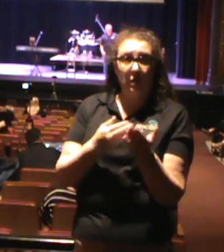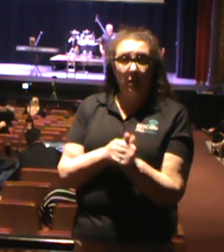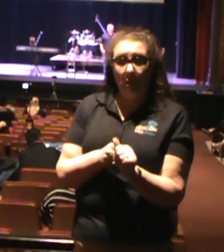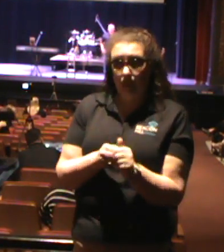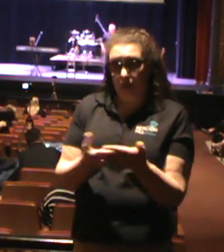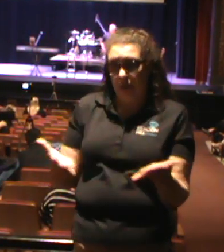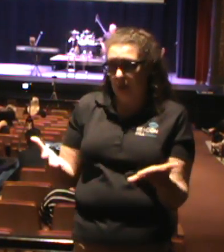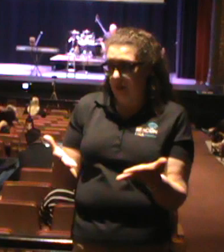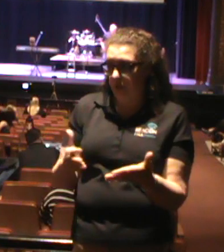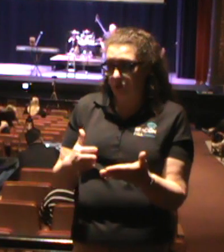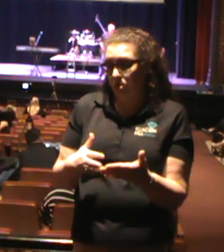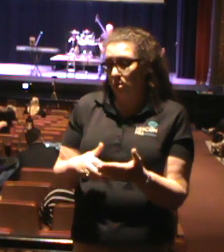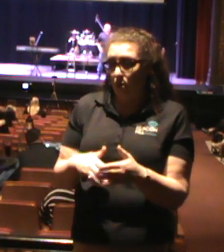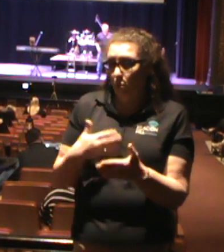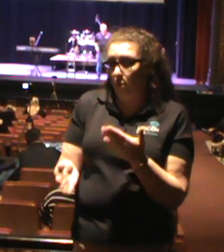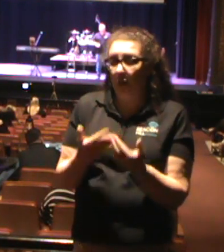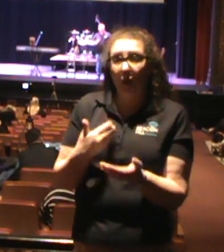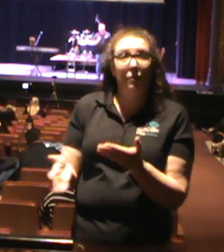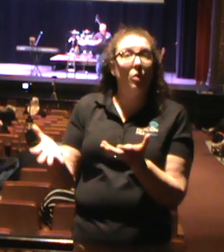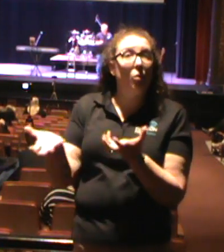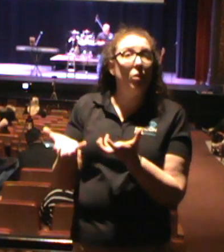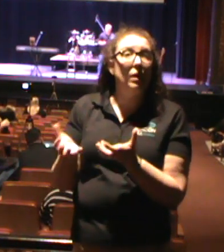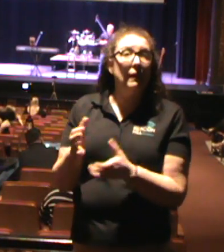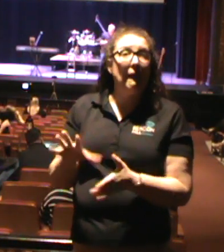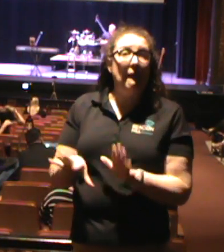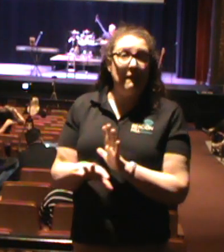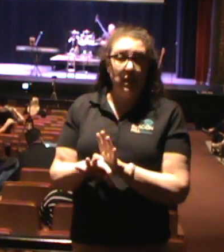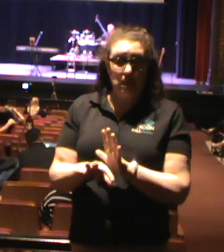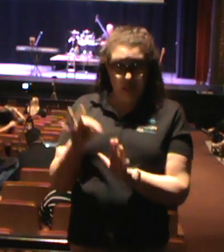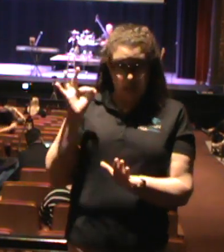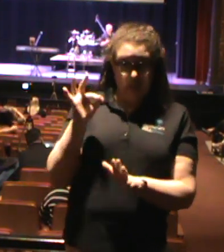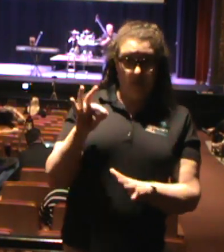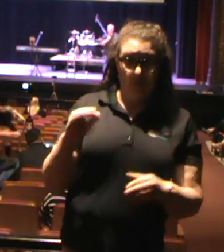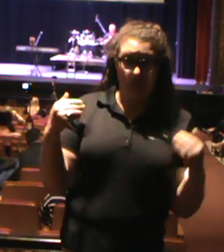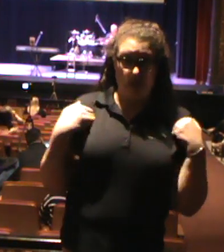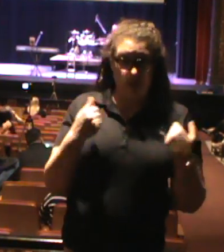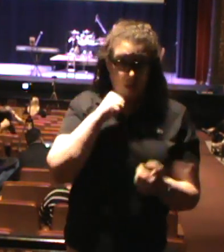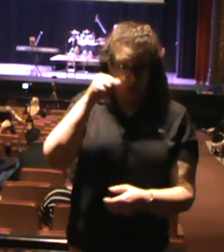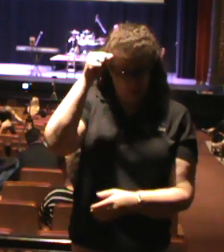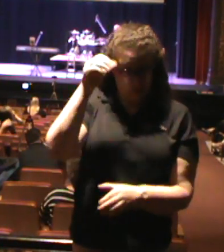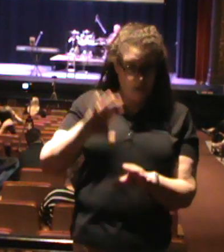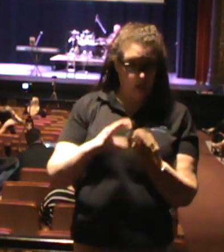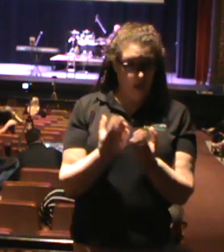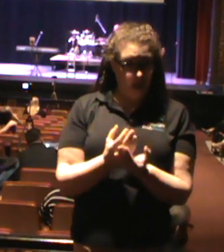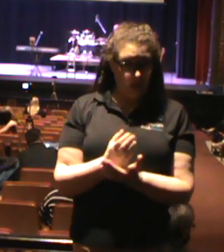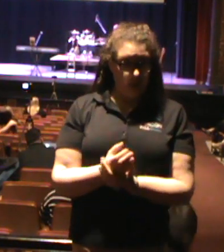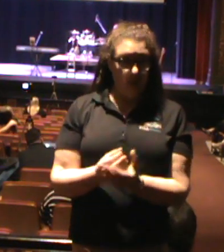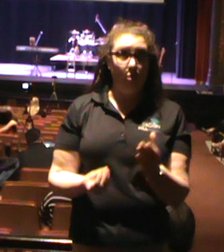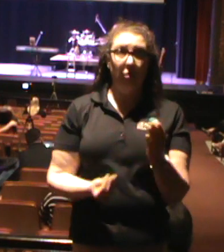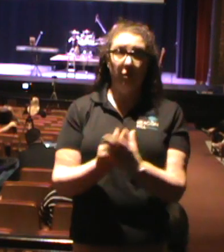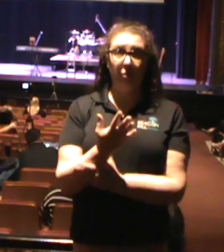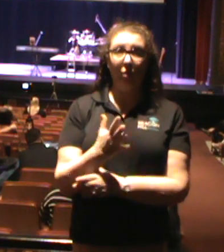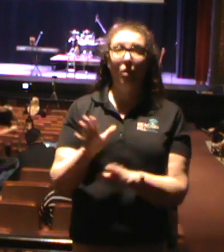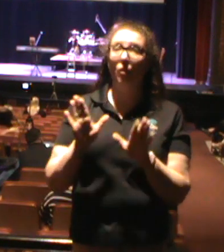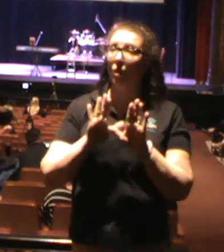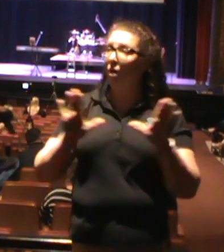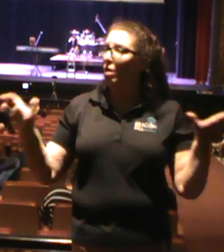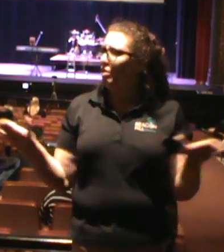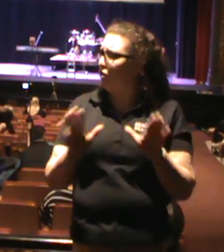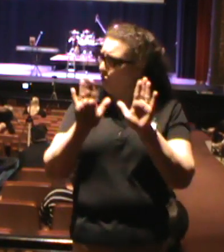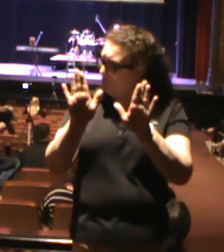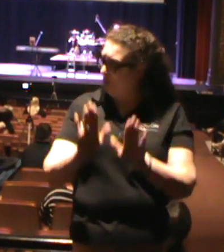oversight. And I found out that our young adult class was growing, and they were doing great.